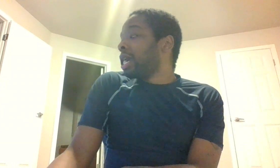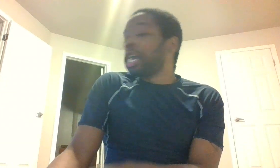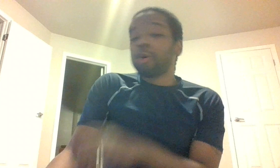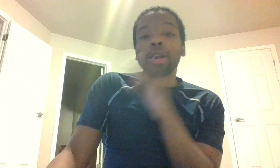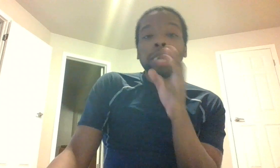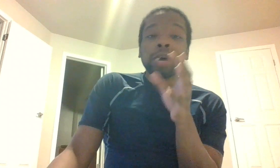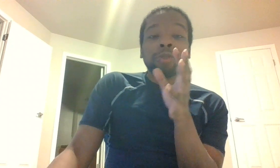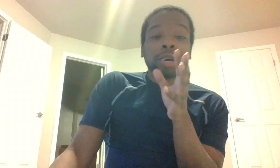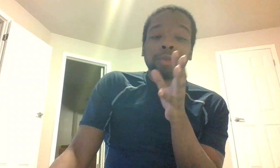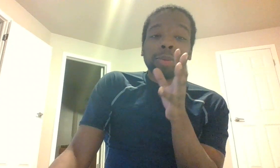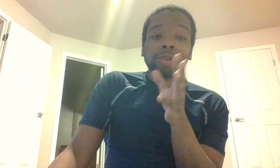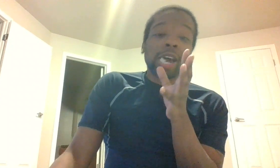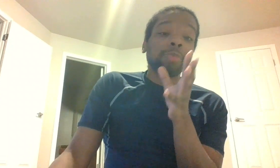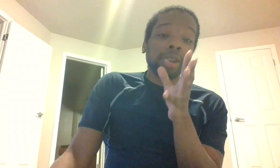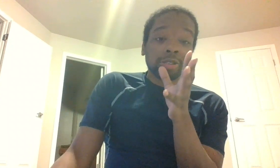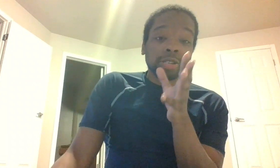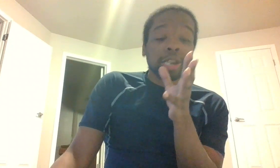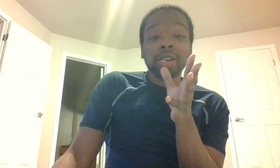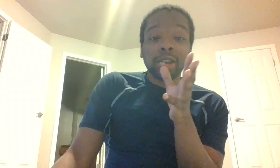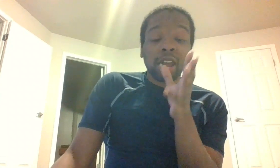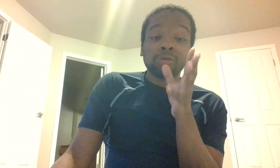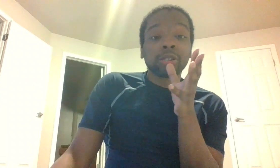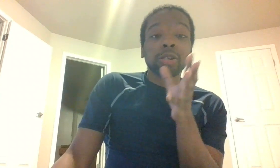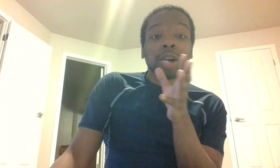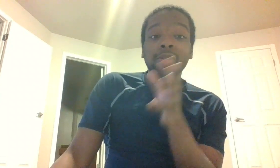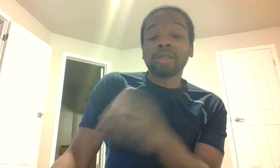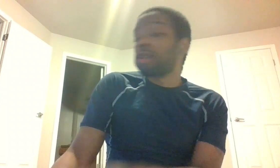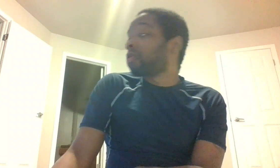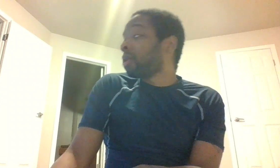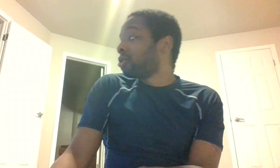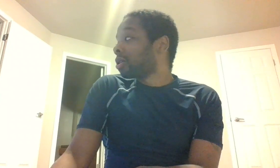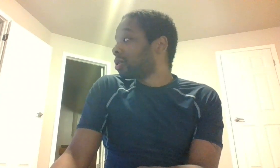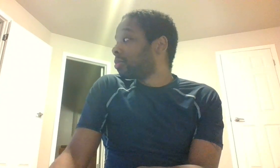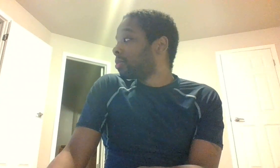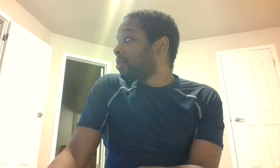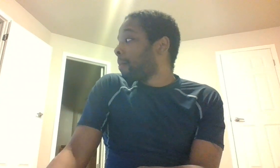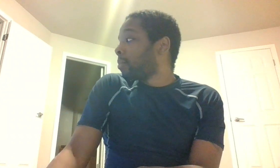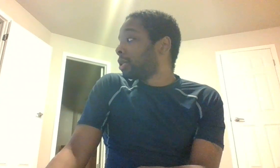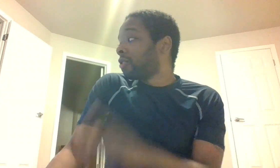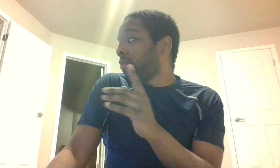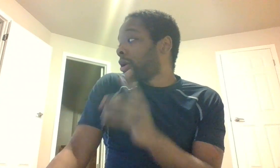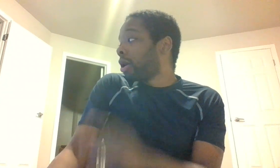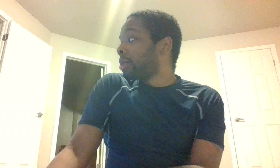it will never come out much i can be in a city and i will still have that stuff for my truck stuff for my gun